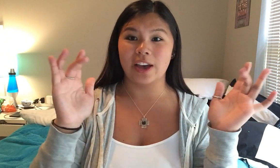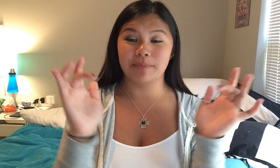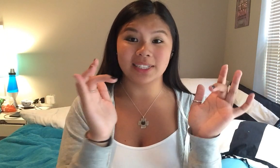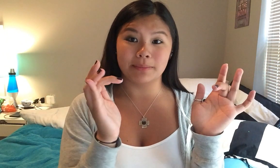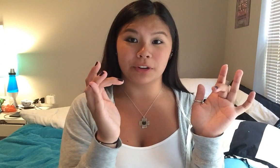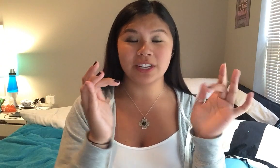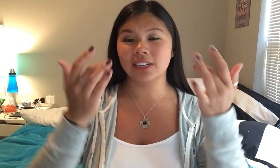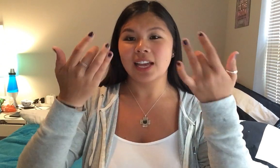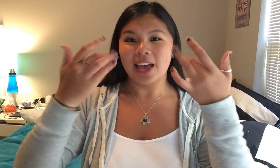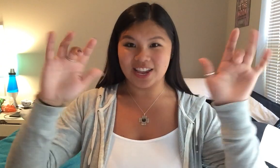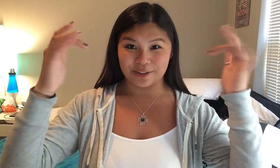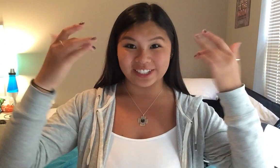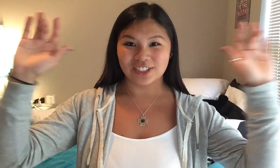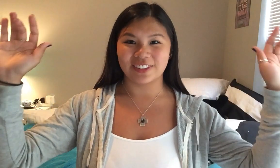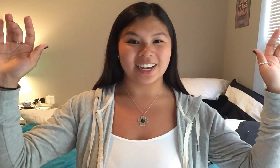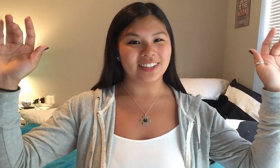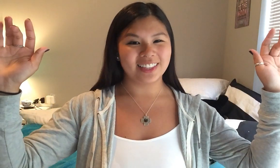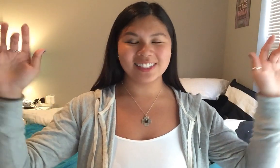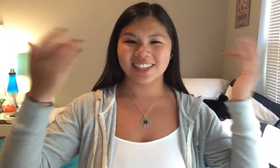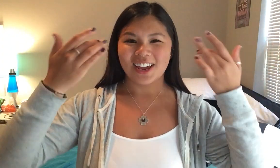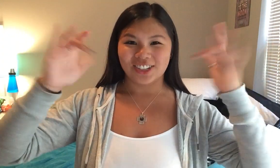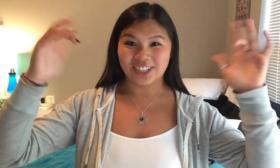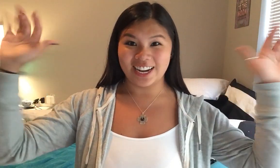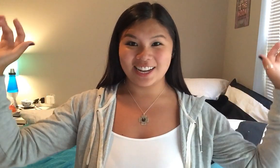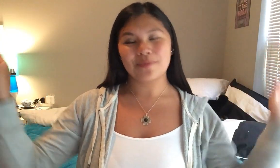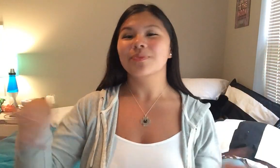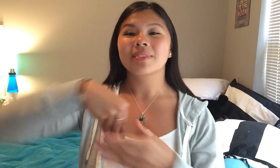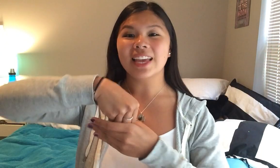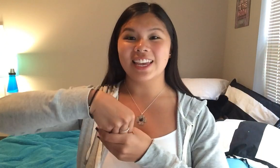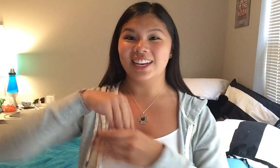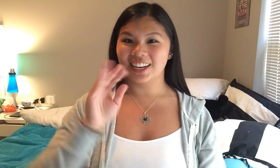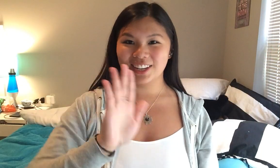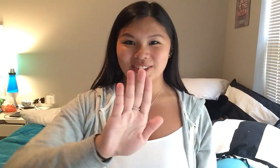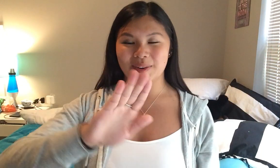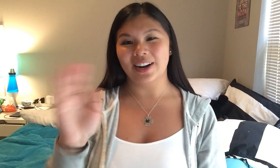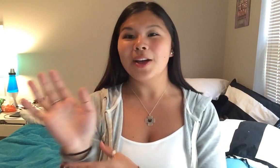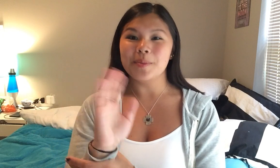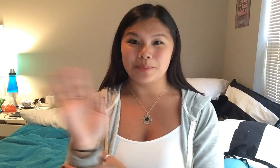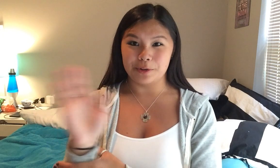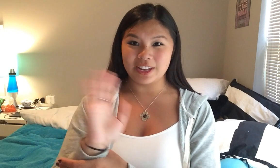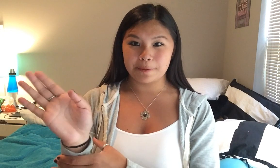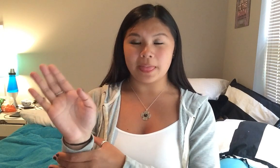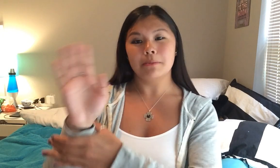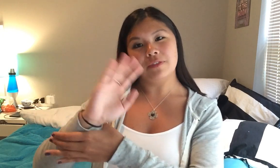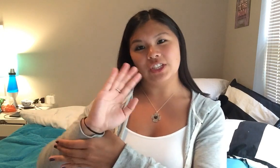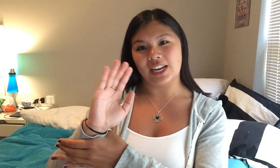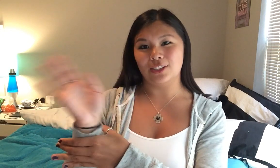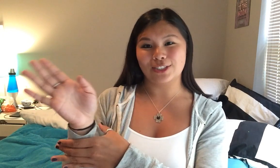have bent in middle fingers and your wrist just like out like this shiny in your movie and movie just kind of looks